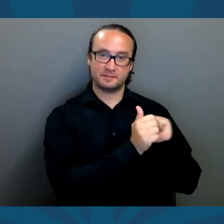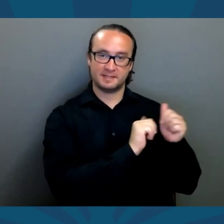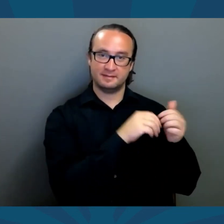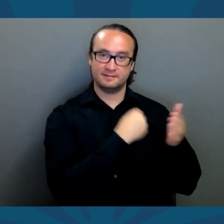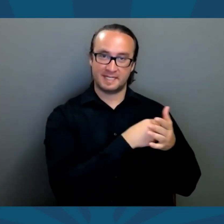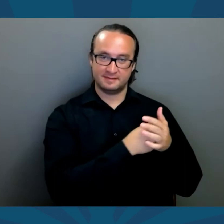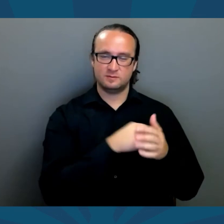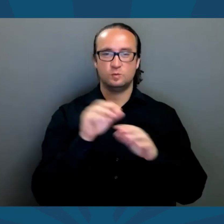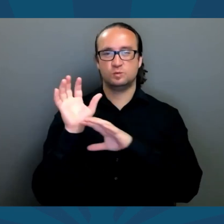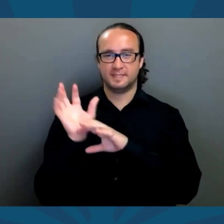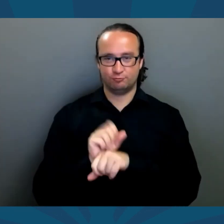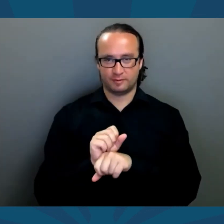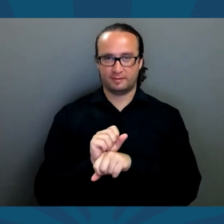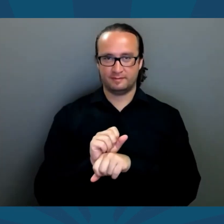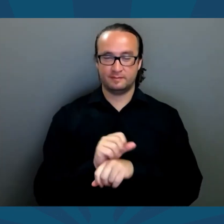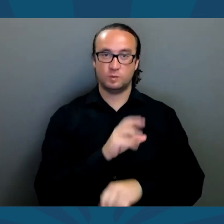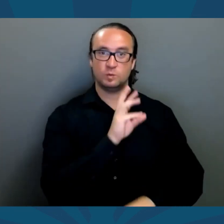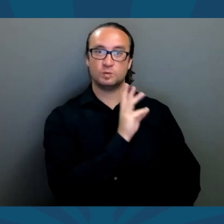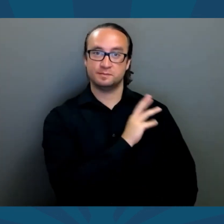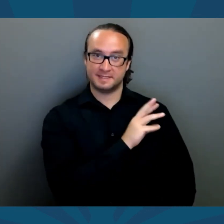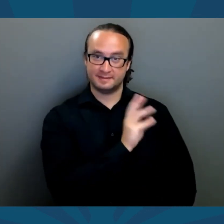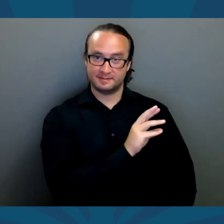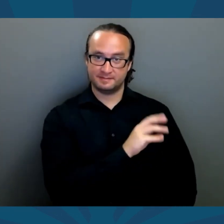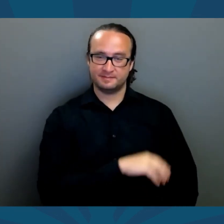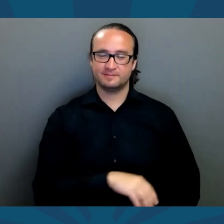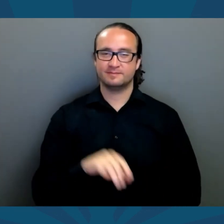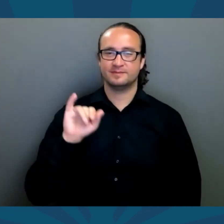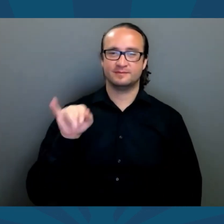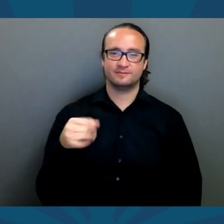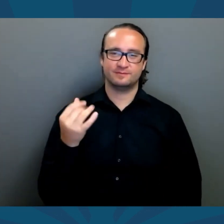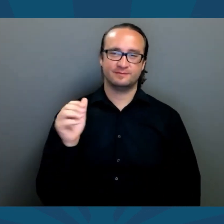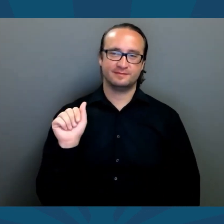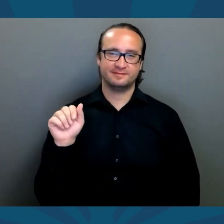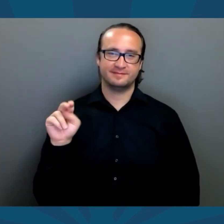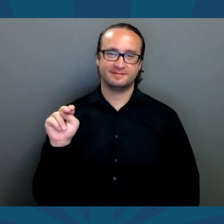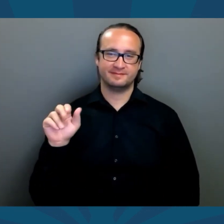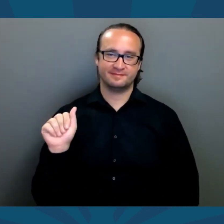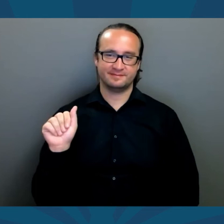Republican. Campaign funding, traditional. Website,